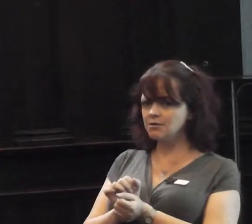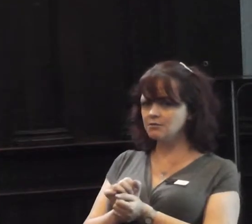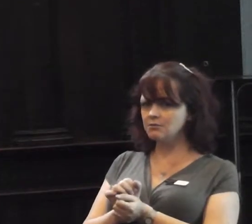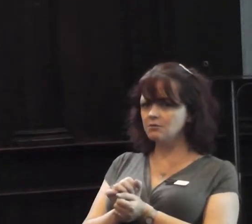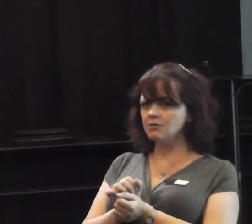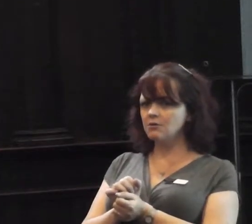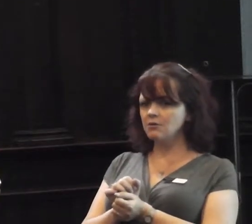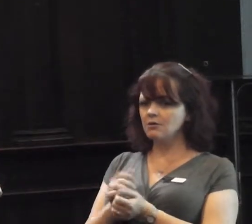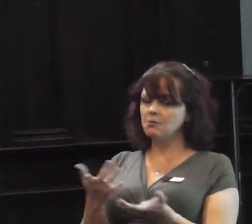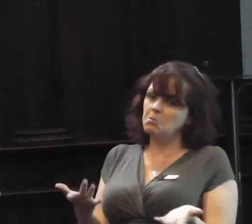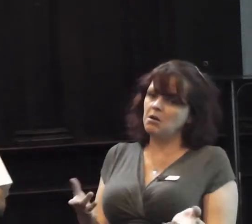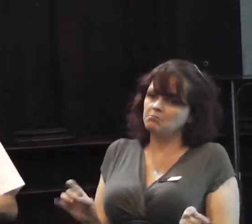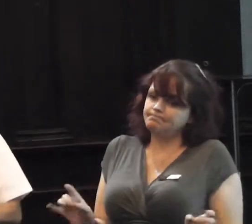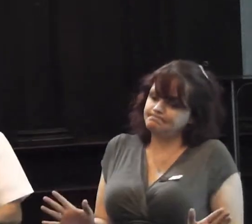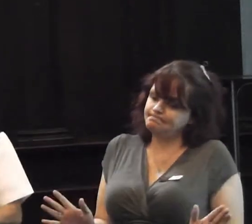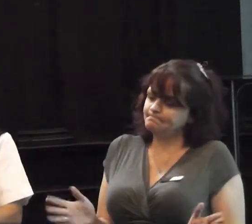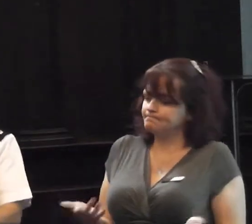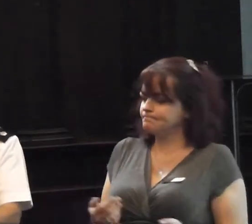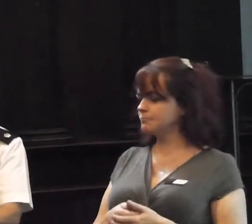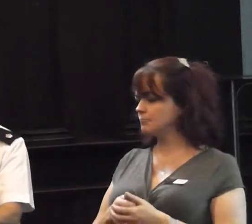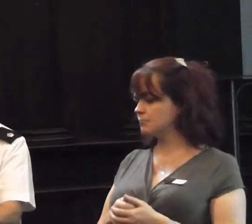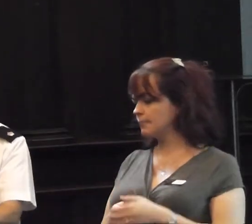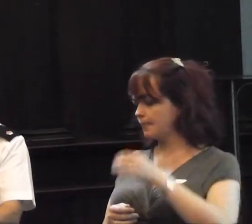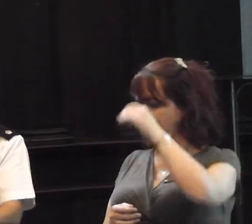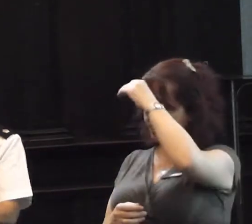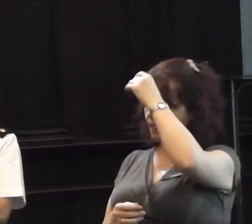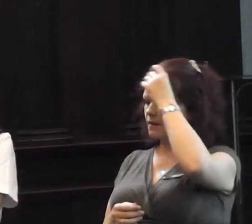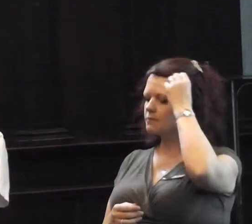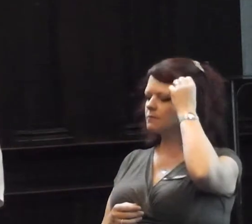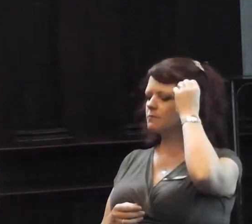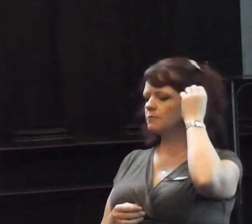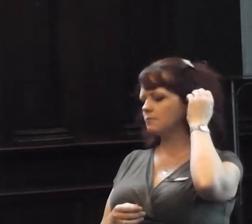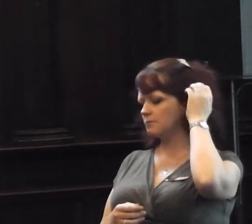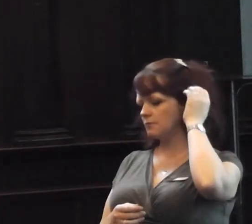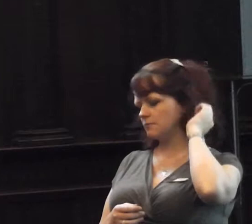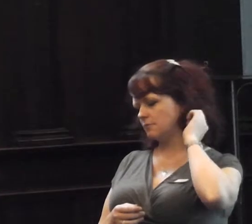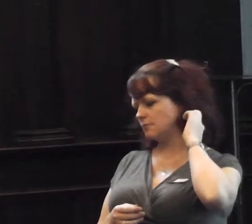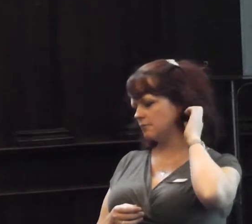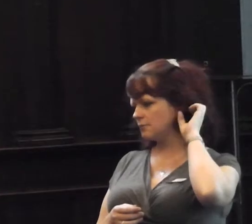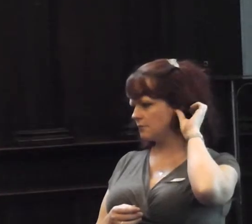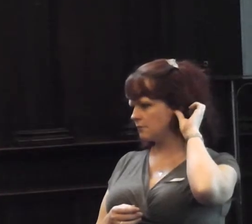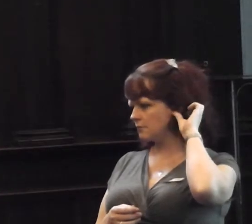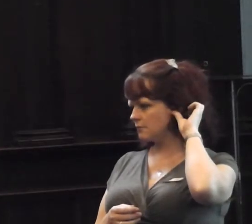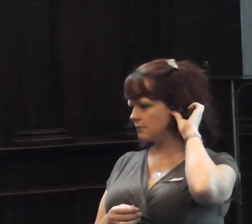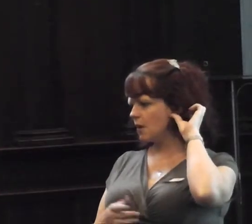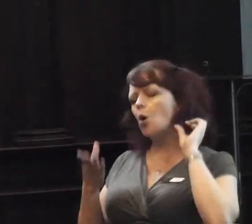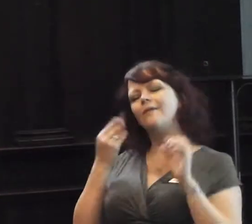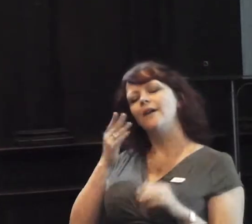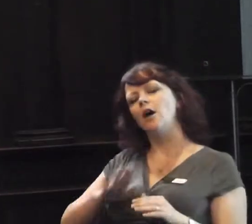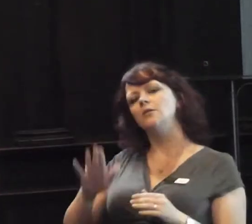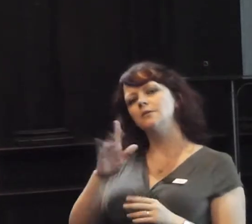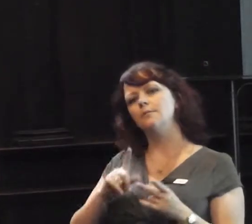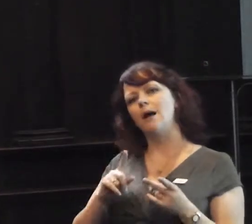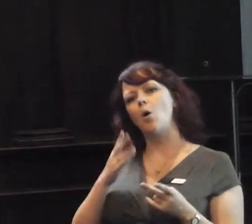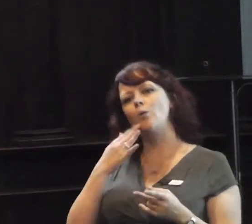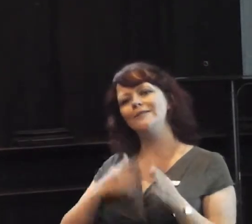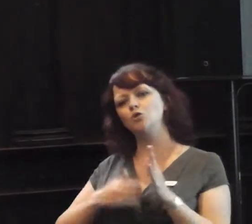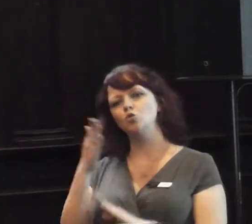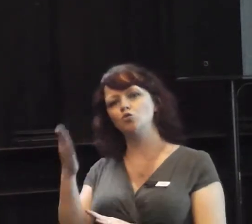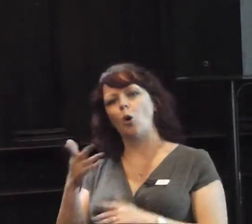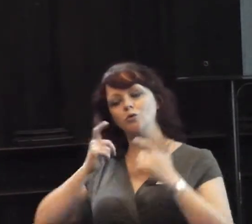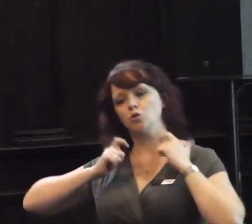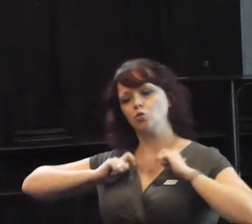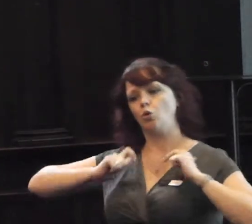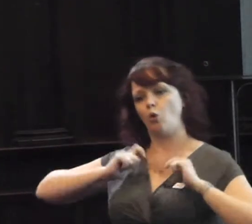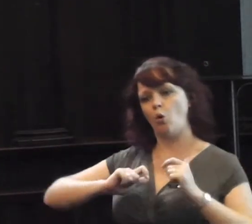I want to move on to, and, and, we've heard about, the consequences of, if you get charged, from going to court. But, for